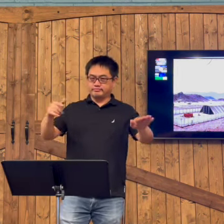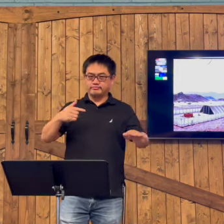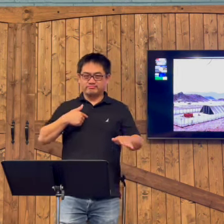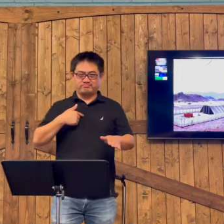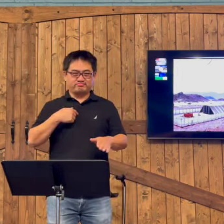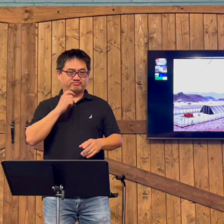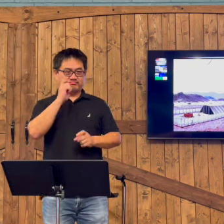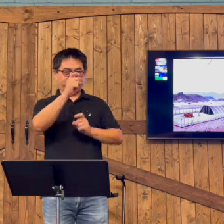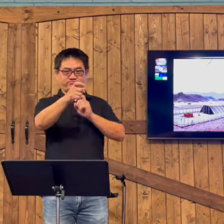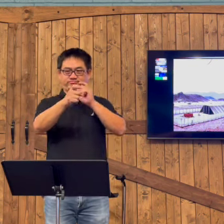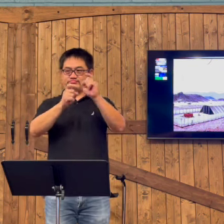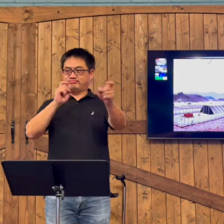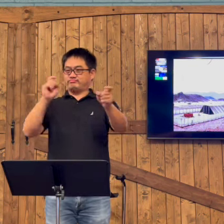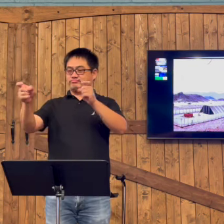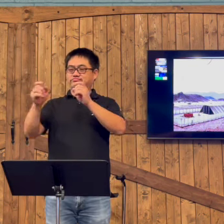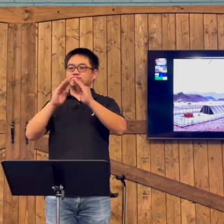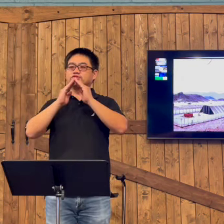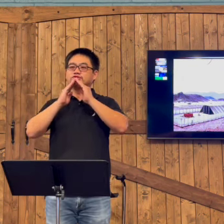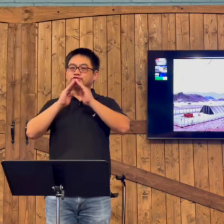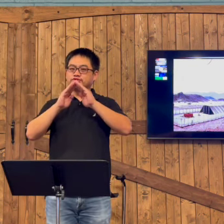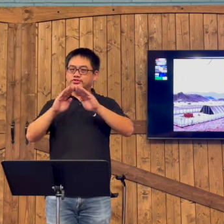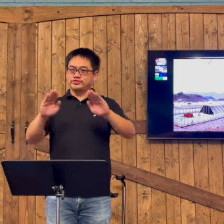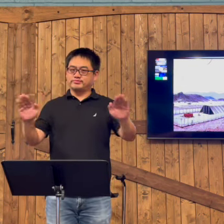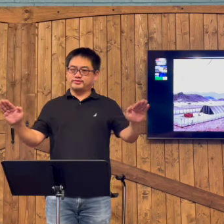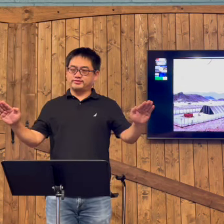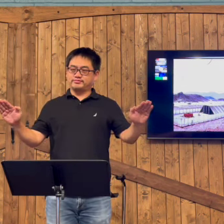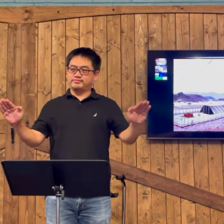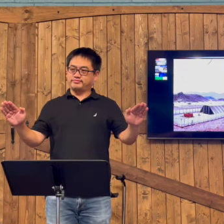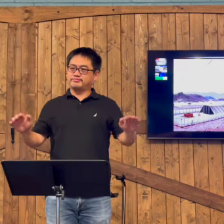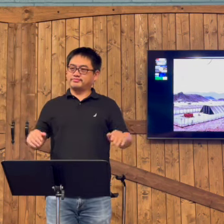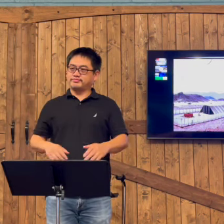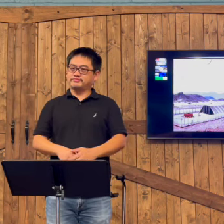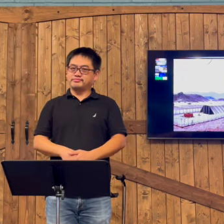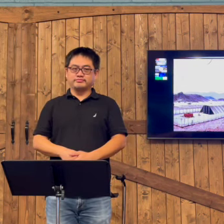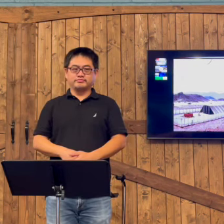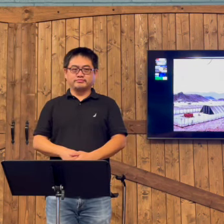And Jesus told them all that He will give them peace.